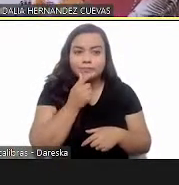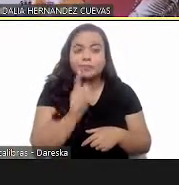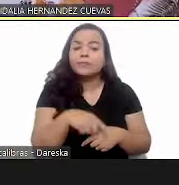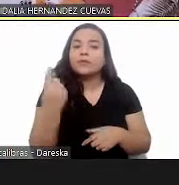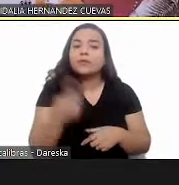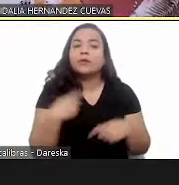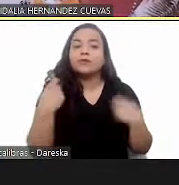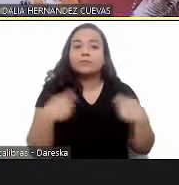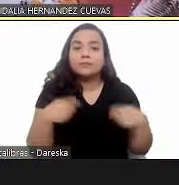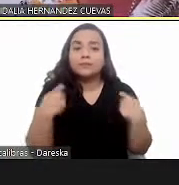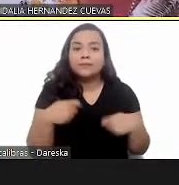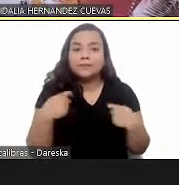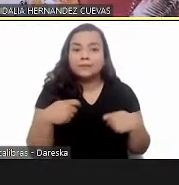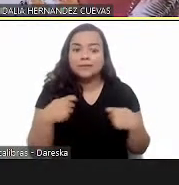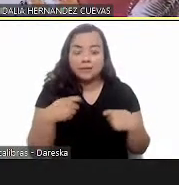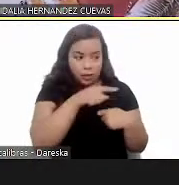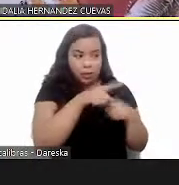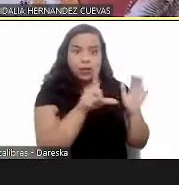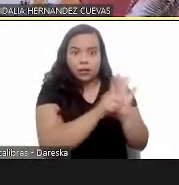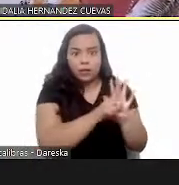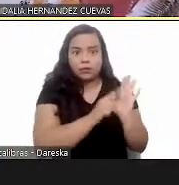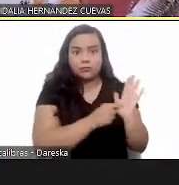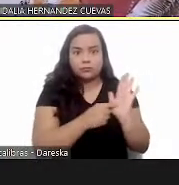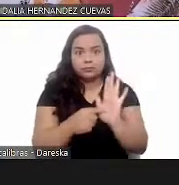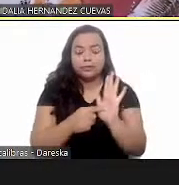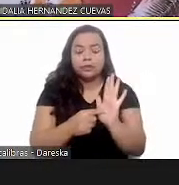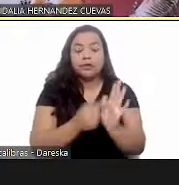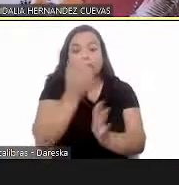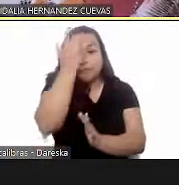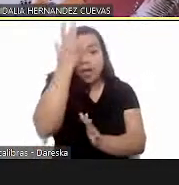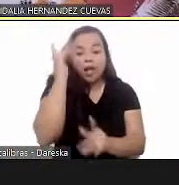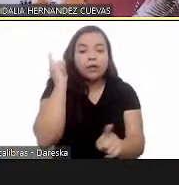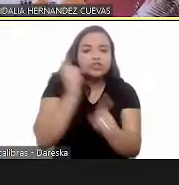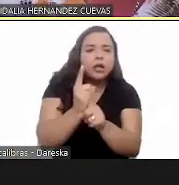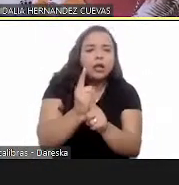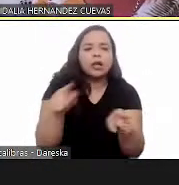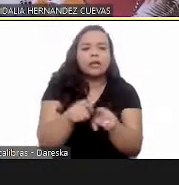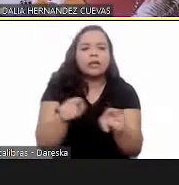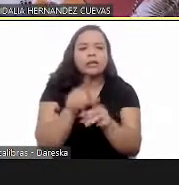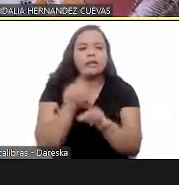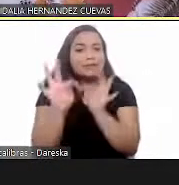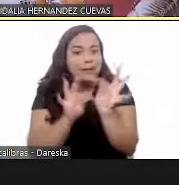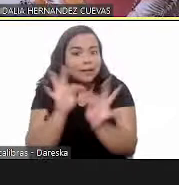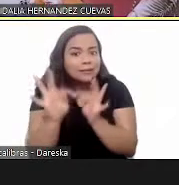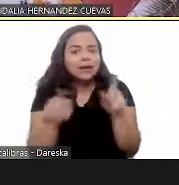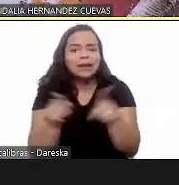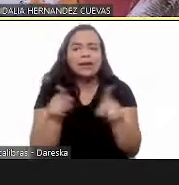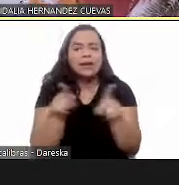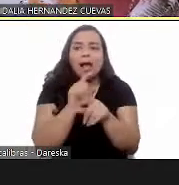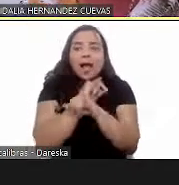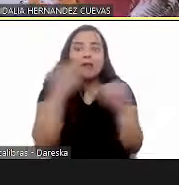let's facilitate the diagnosis and treatment and reporting of cases but